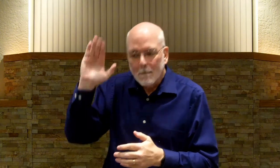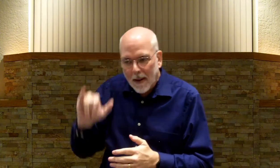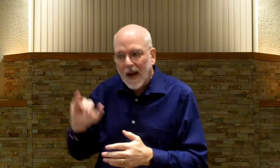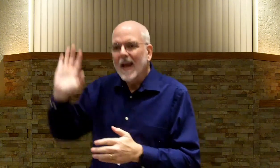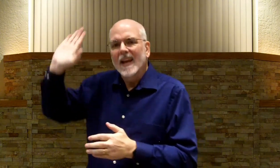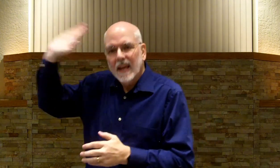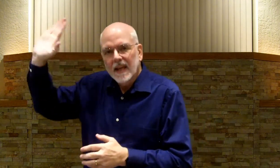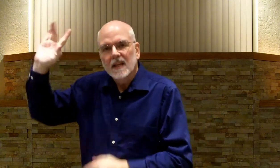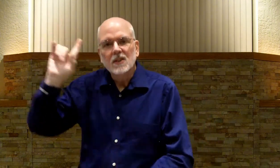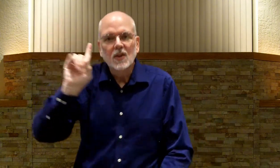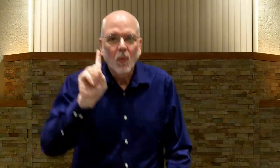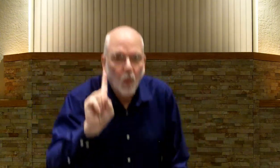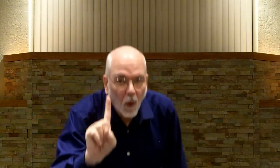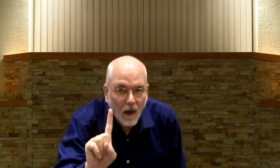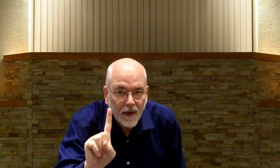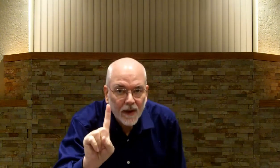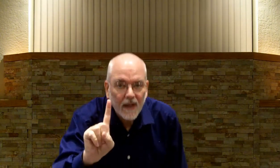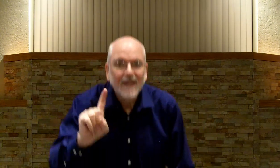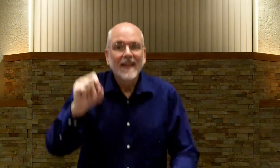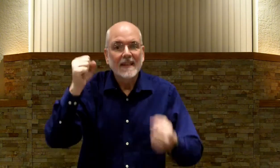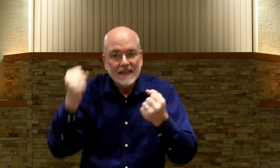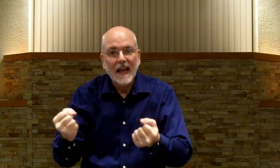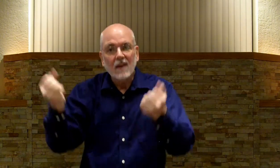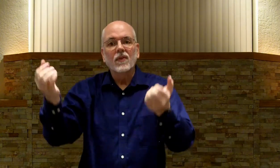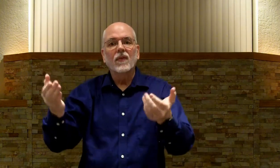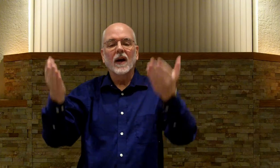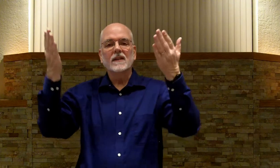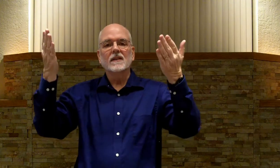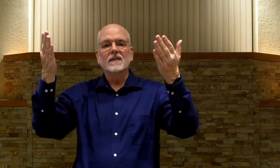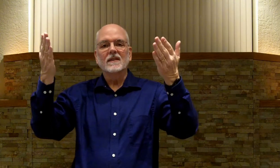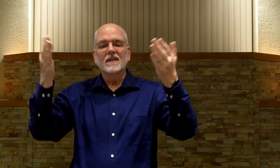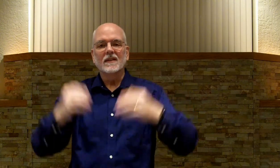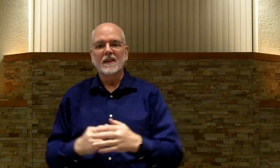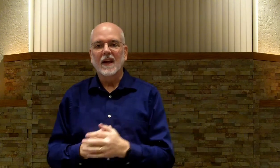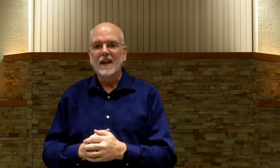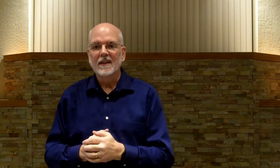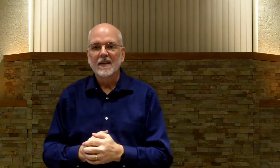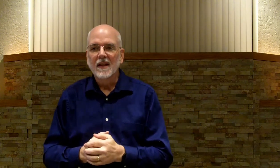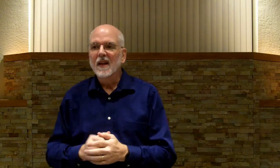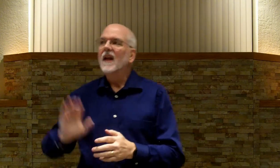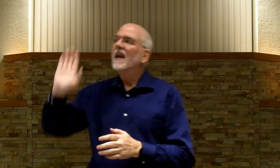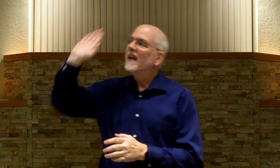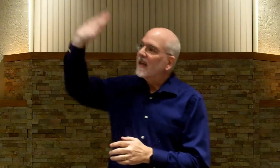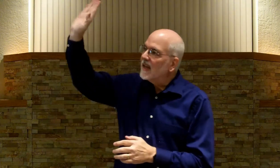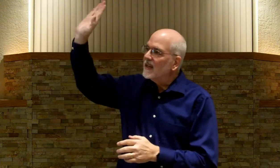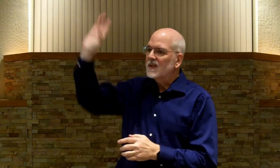By his. One. Sacrifice. Sacrifice. Okay. His.